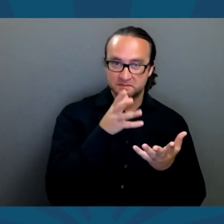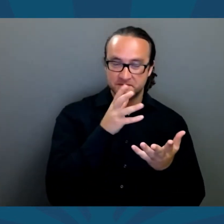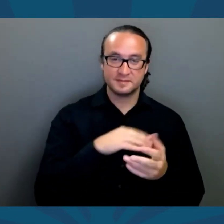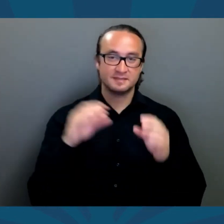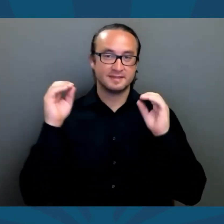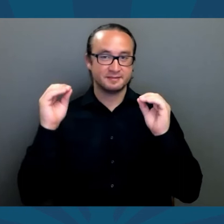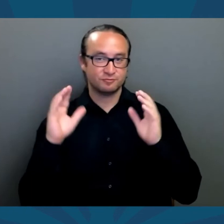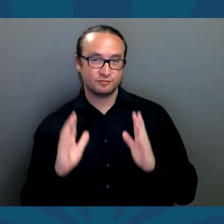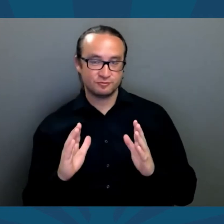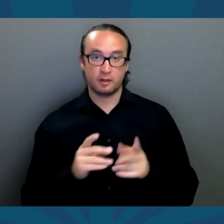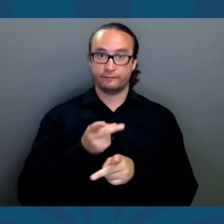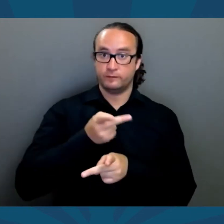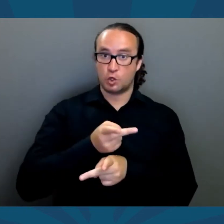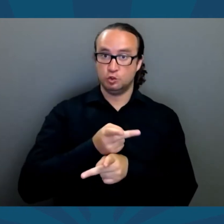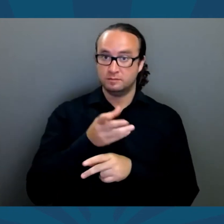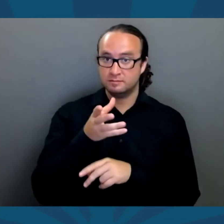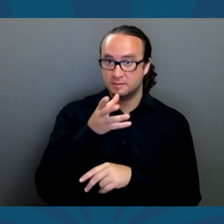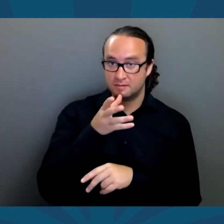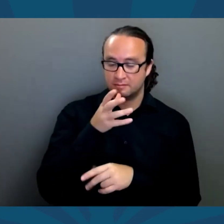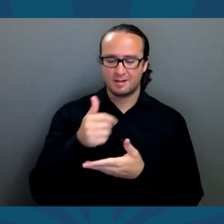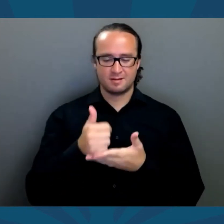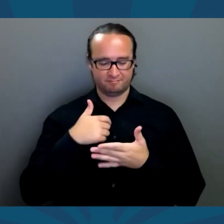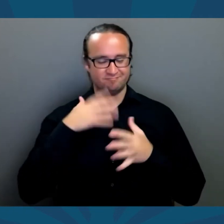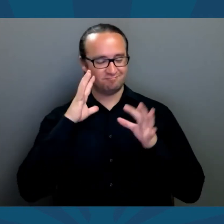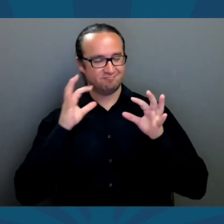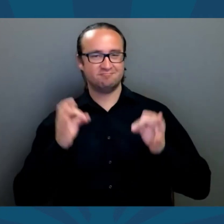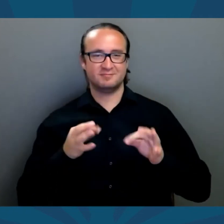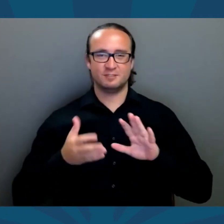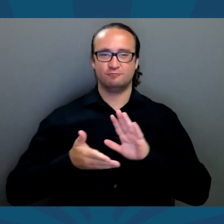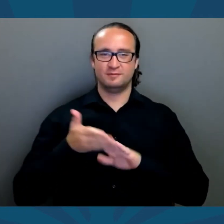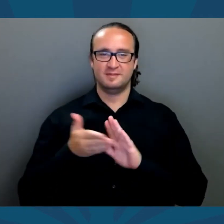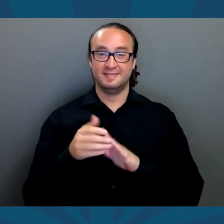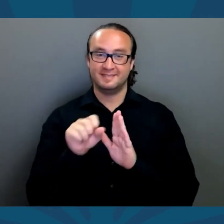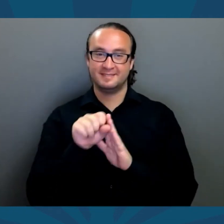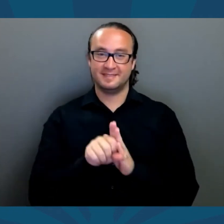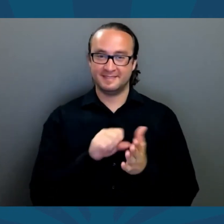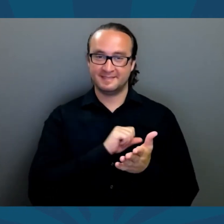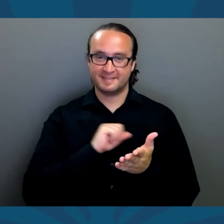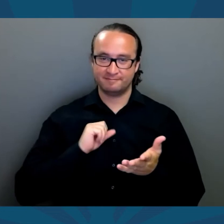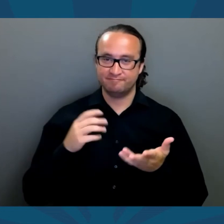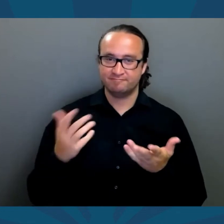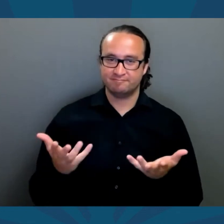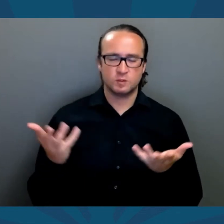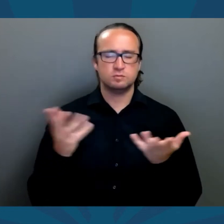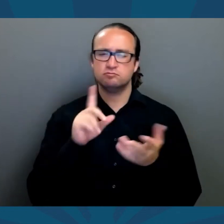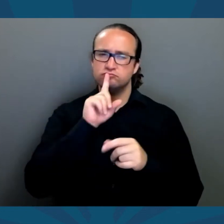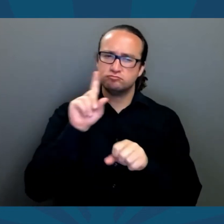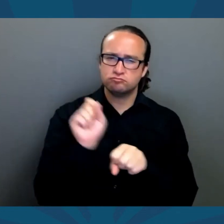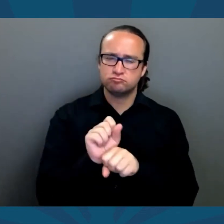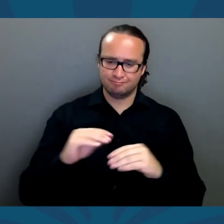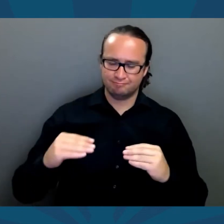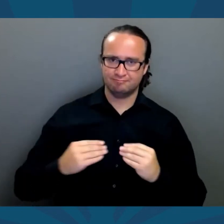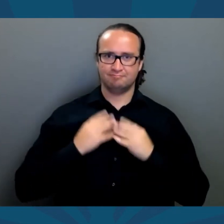While my experiences as a mother, teacher, and foster mother helped me to decide